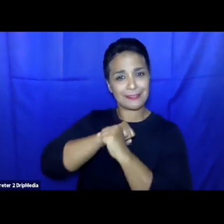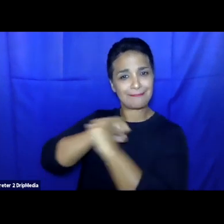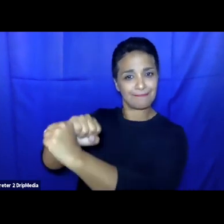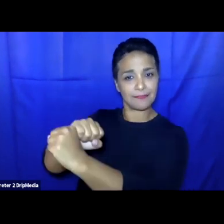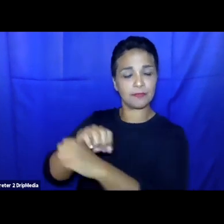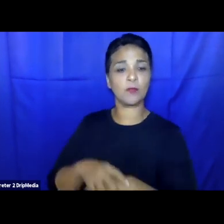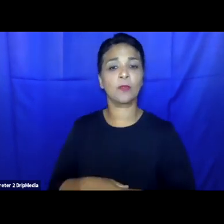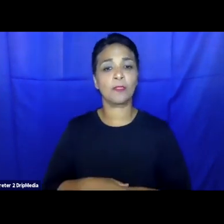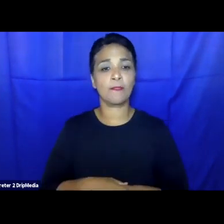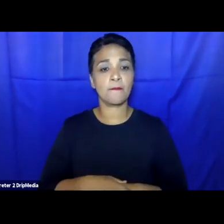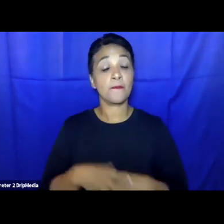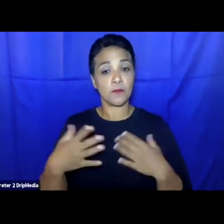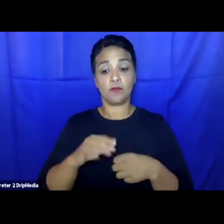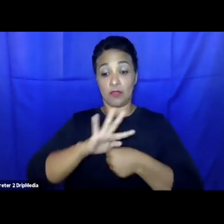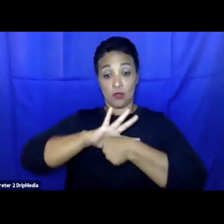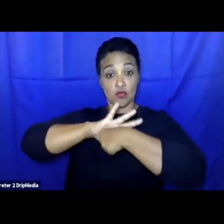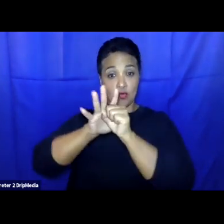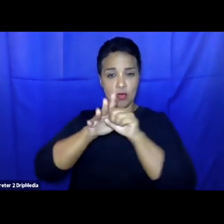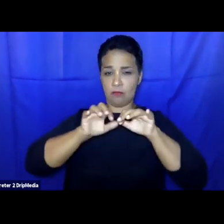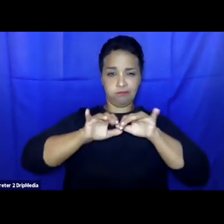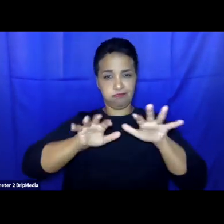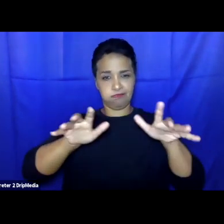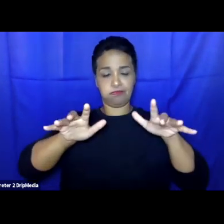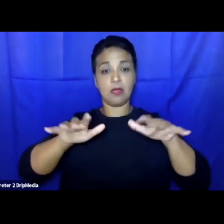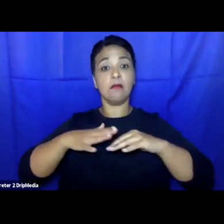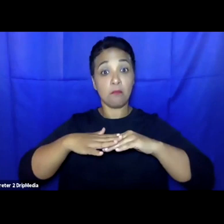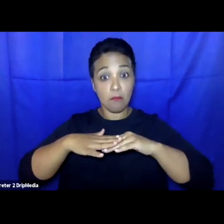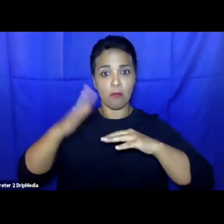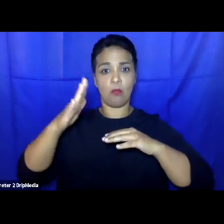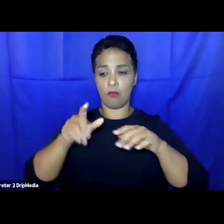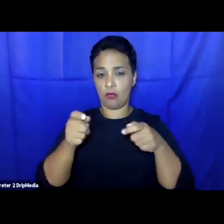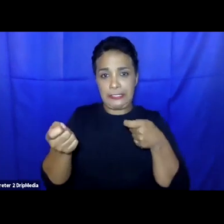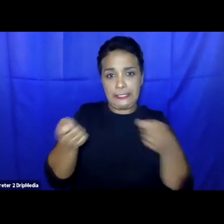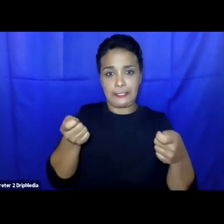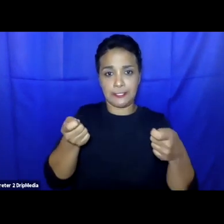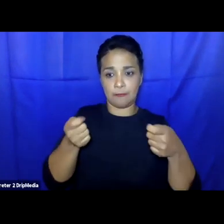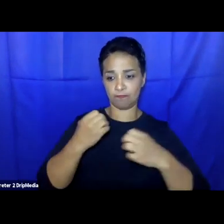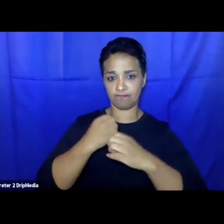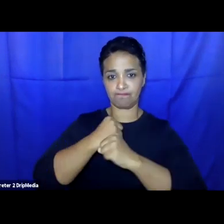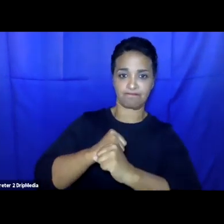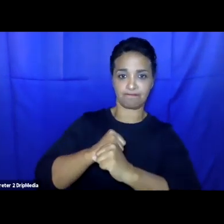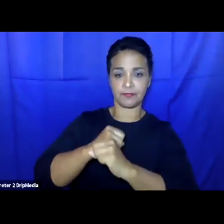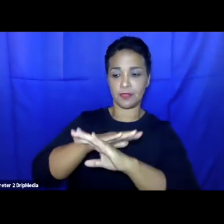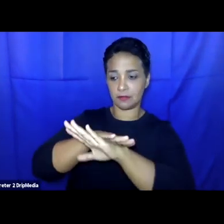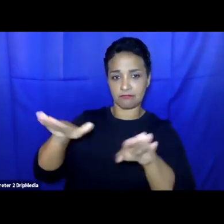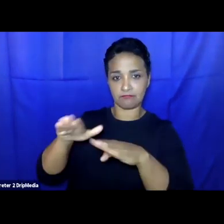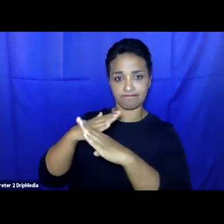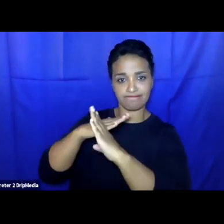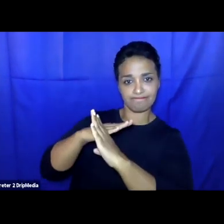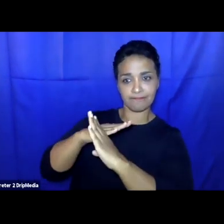outbreak of the COVID-19 pandemic has led to the introduction of border control and travel restrictions which have made increasingly difficult for people